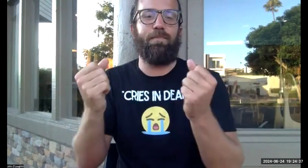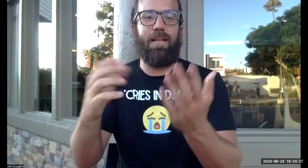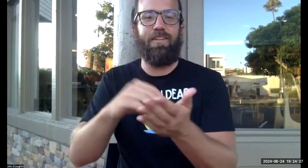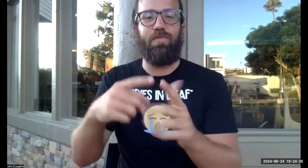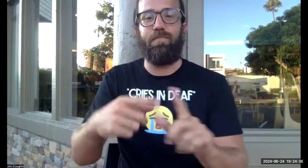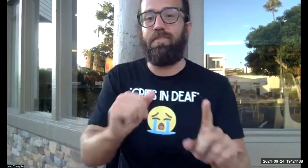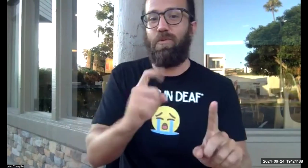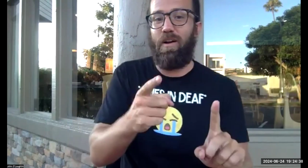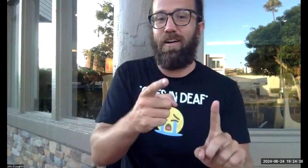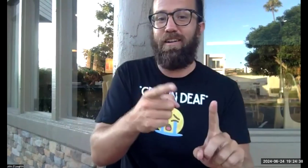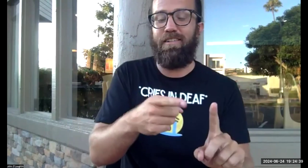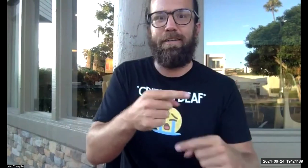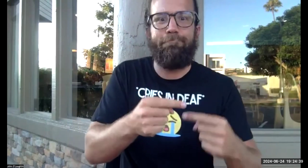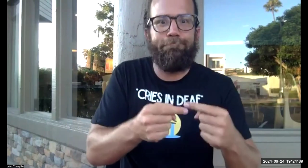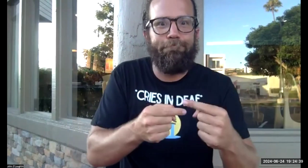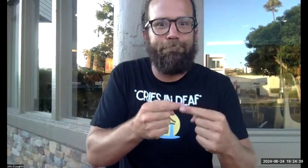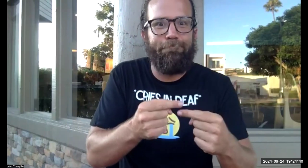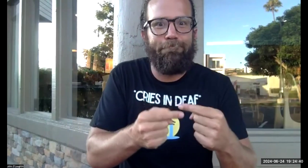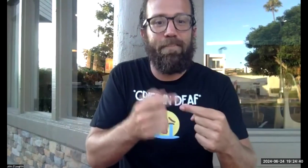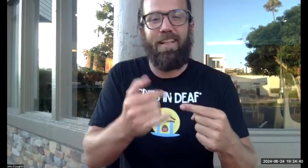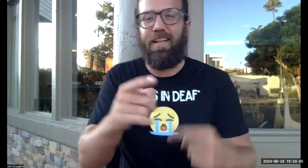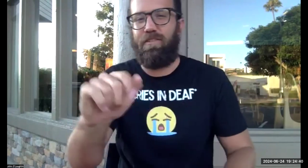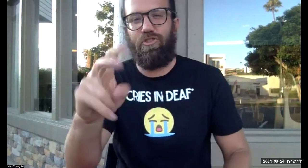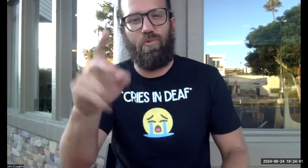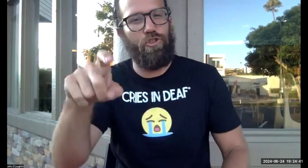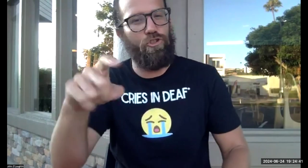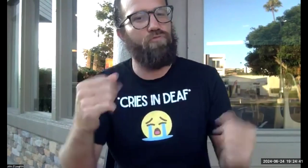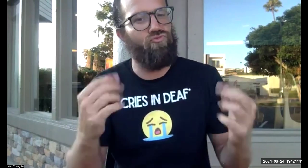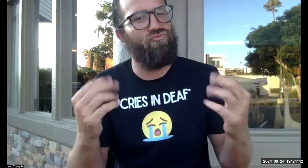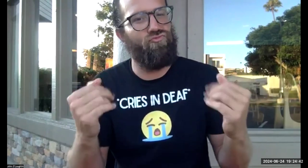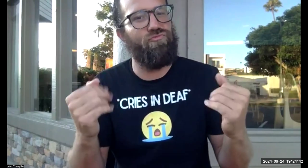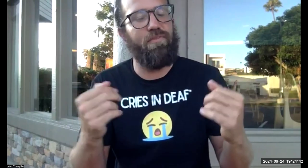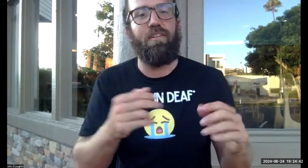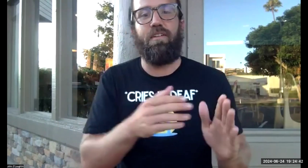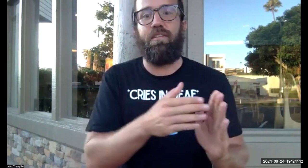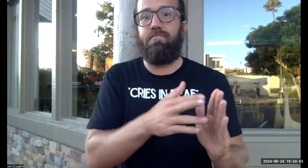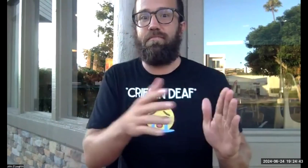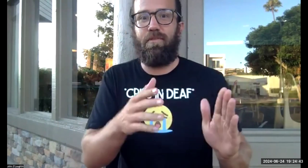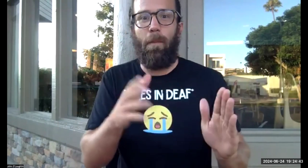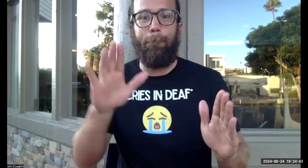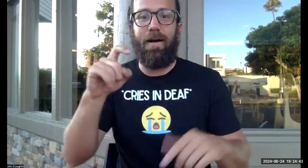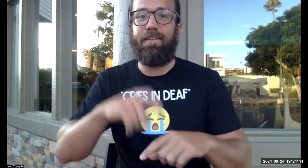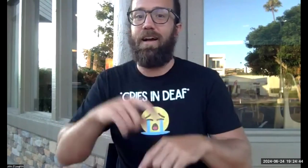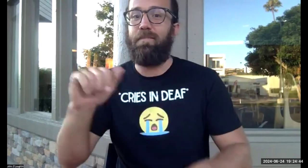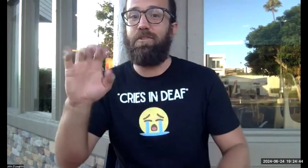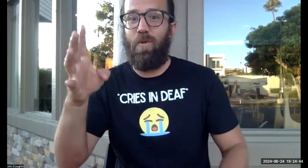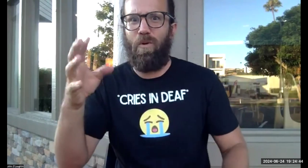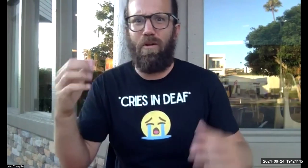make memories for yourselves. I teach many students in ASL one and they can barely sign in ASL two, they should be more proficient.